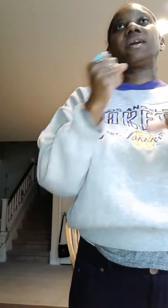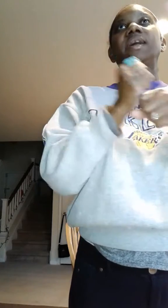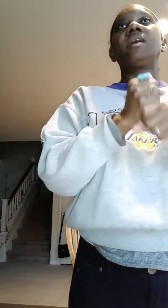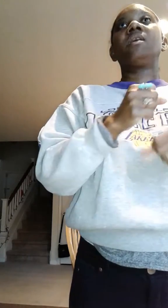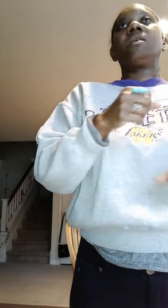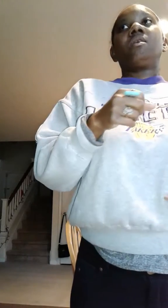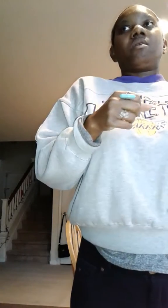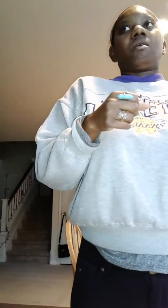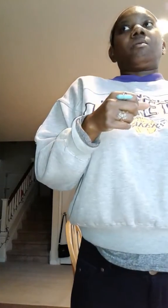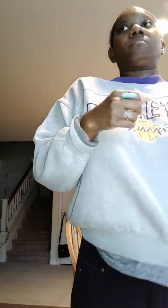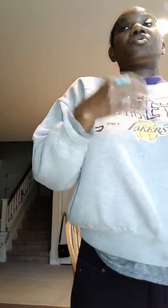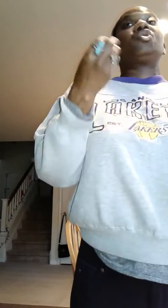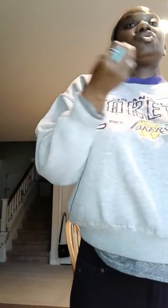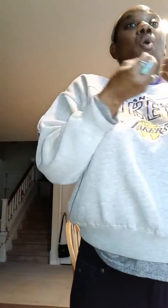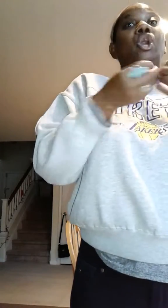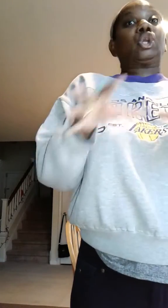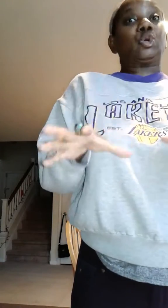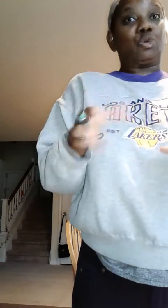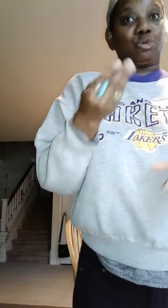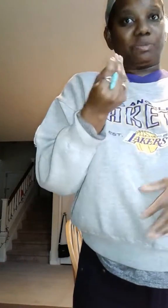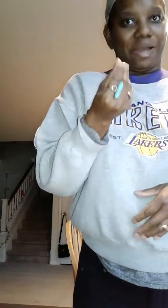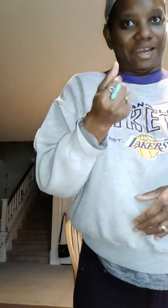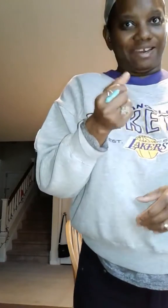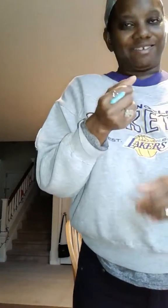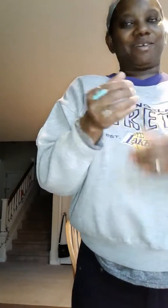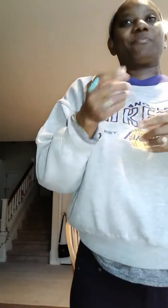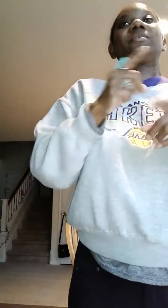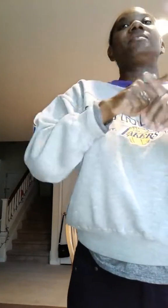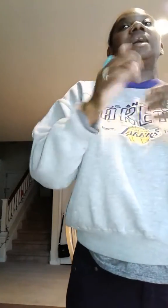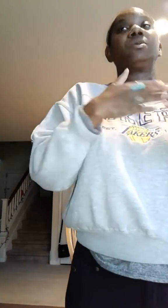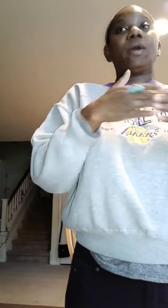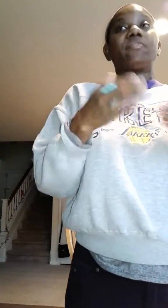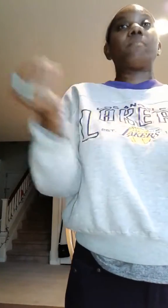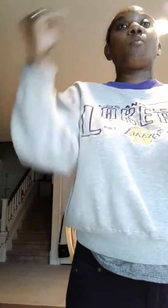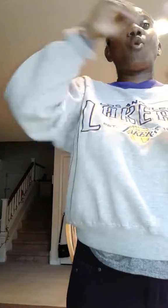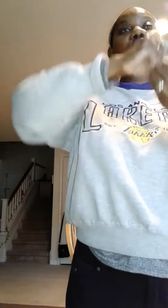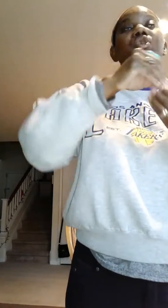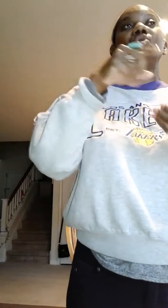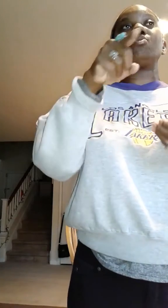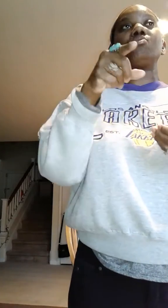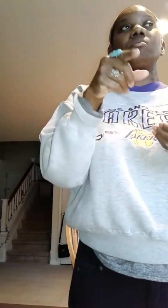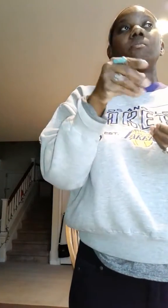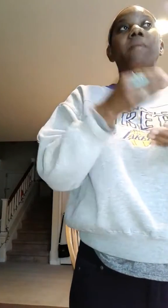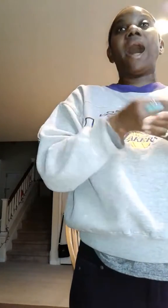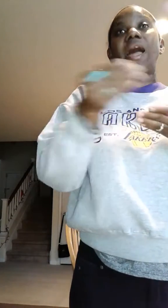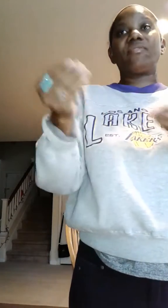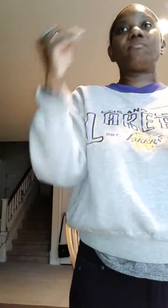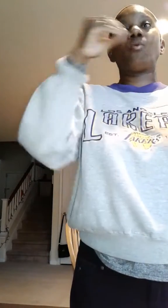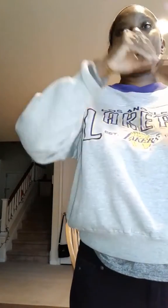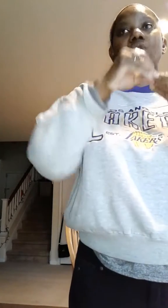don't want to lose money so but anyway the more you buy the more